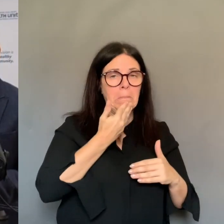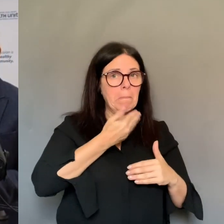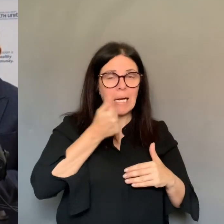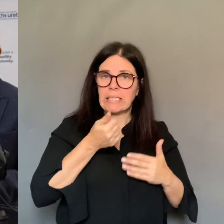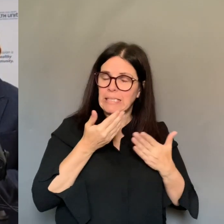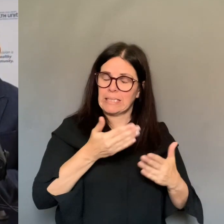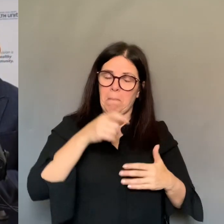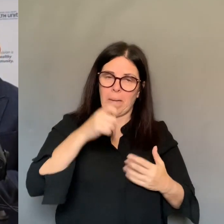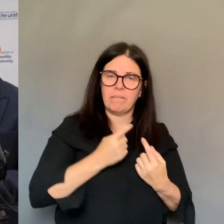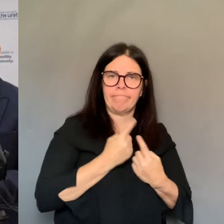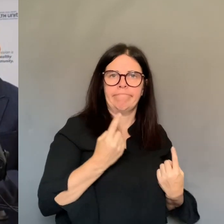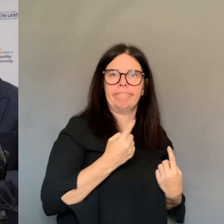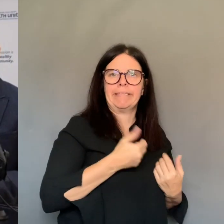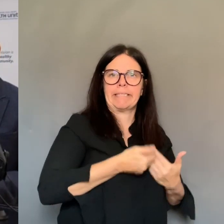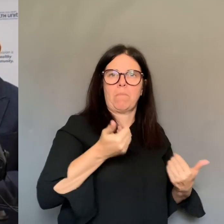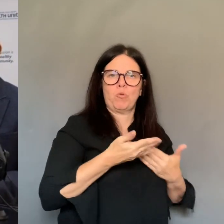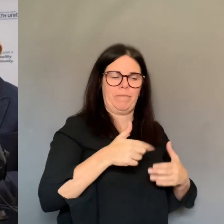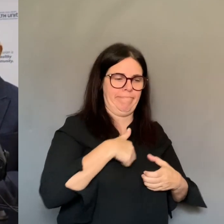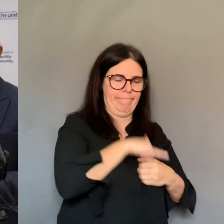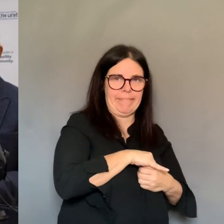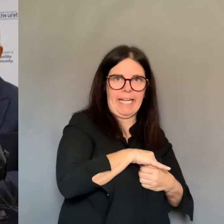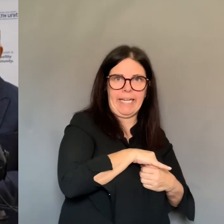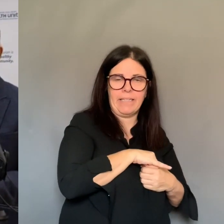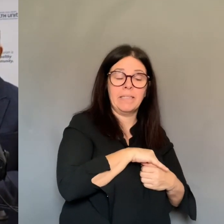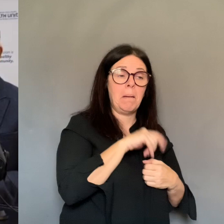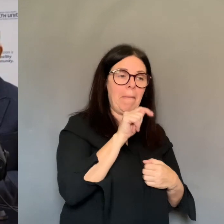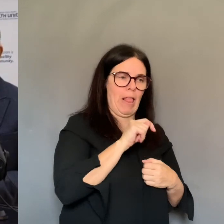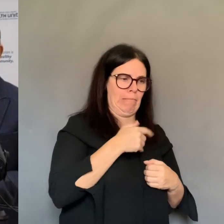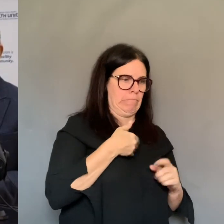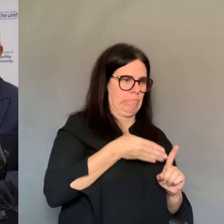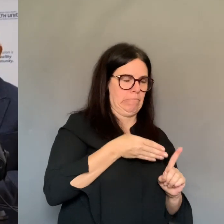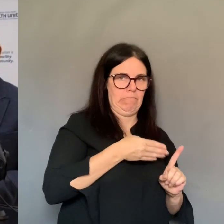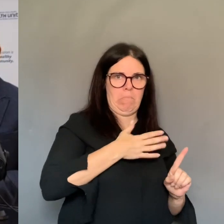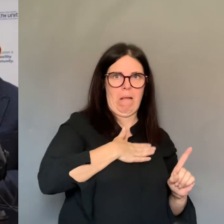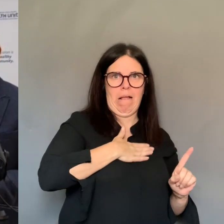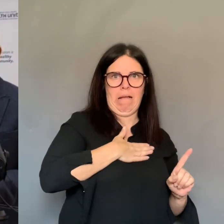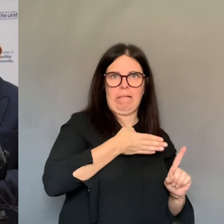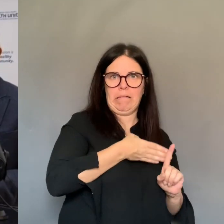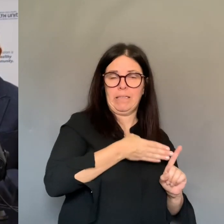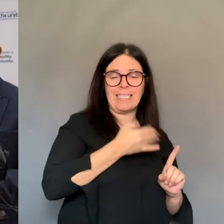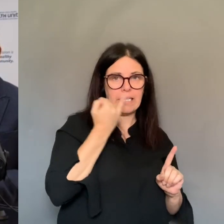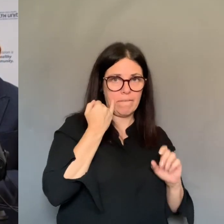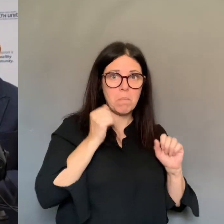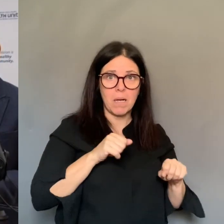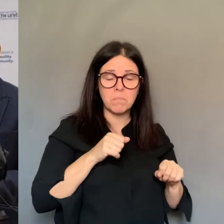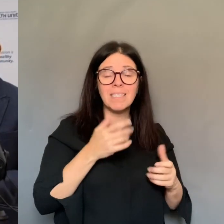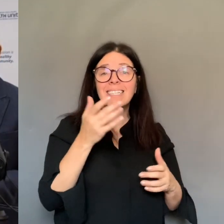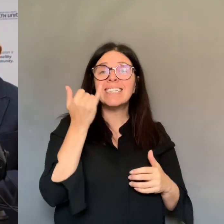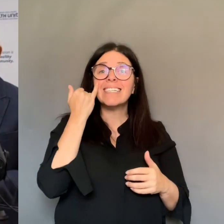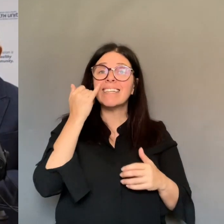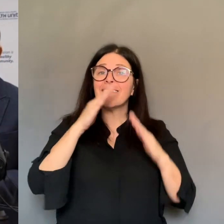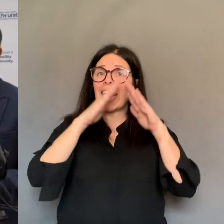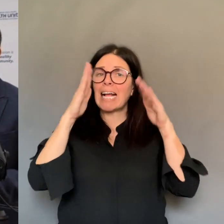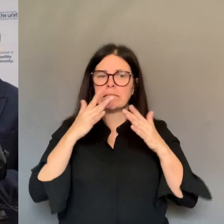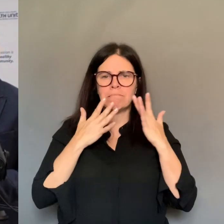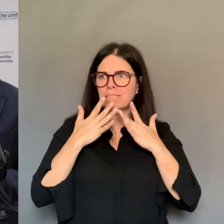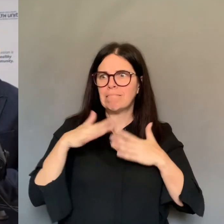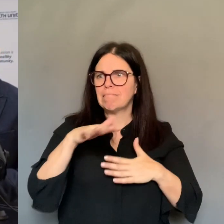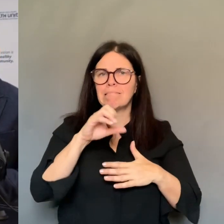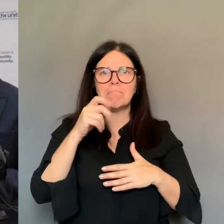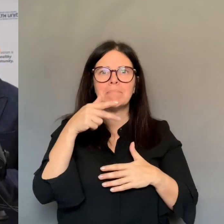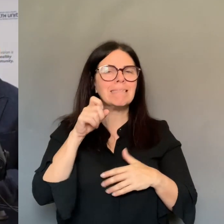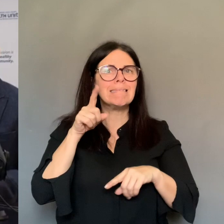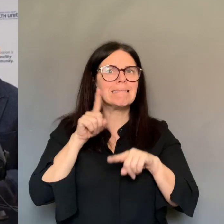not possible for you to self-isolate yourself from your family due to room availability, you must keep a distance of at least two meters